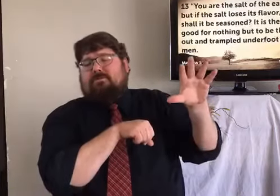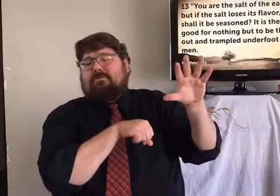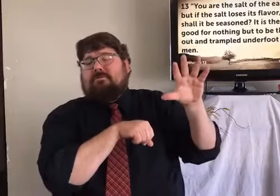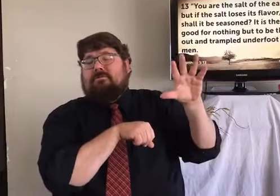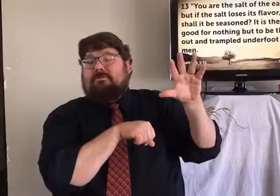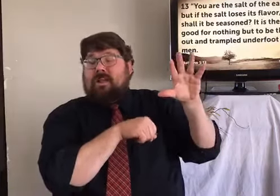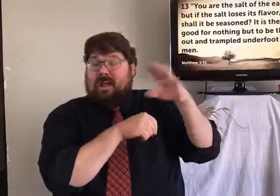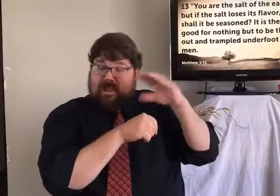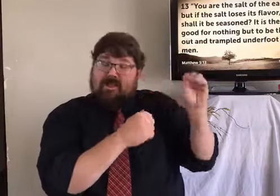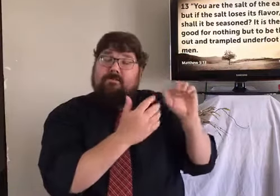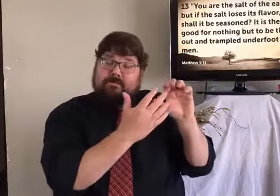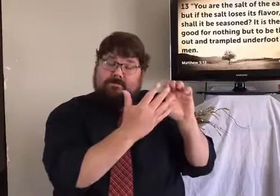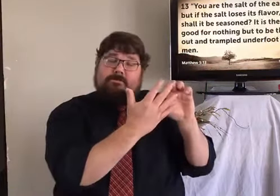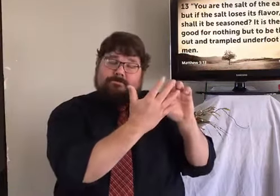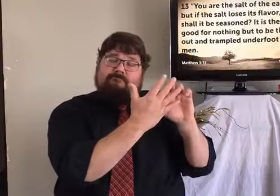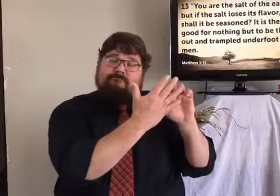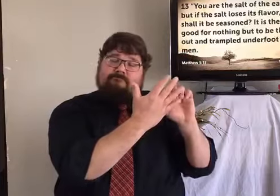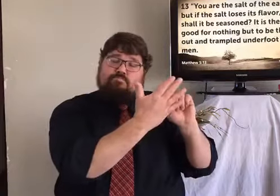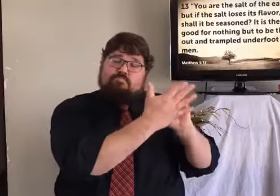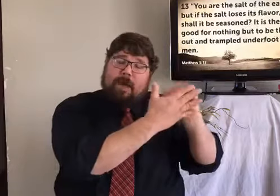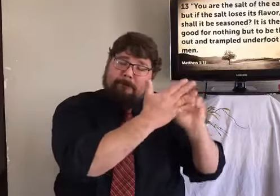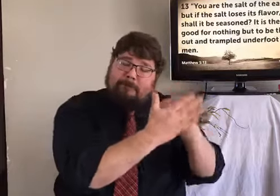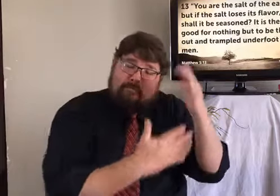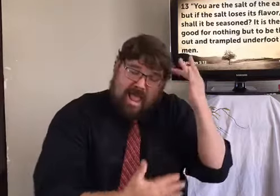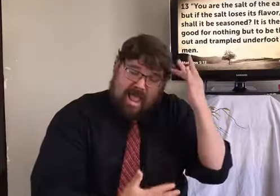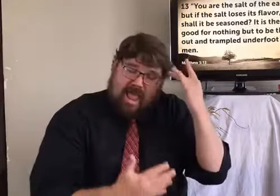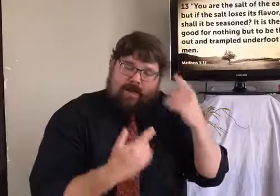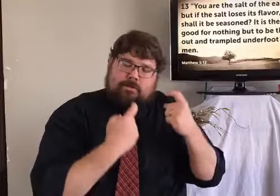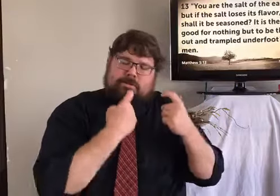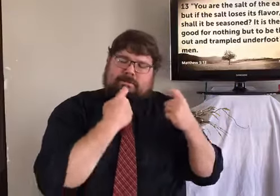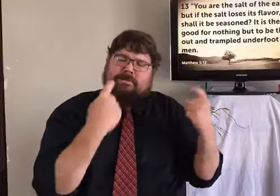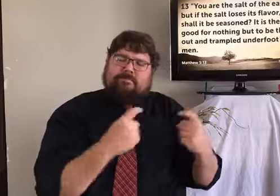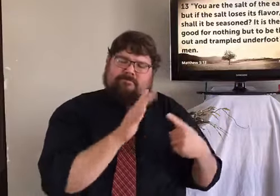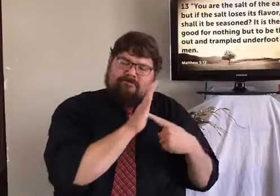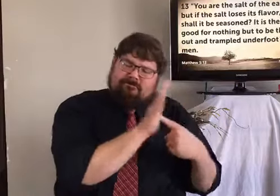you would help our lives be fully immersed